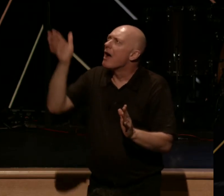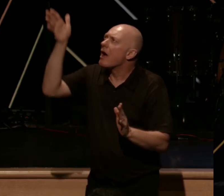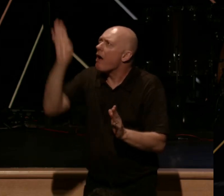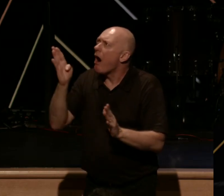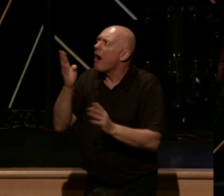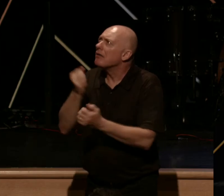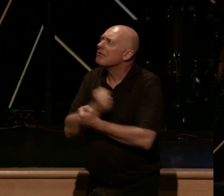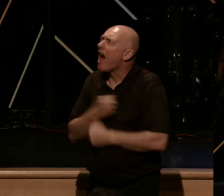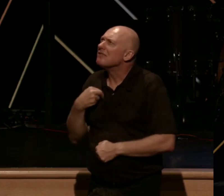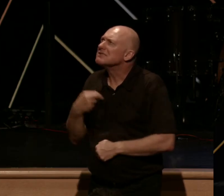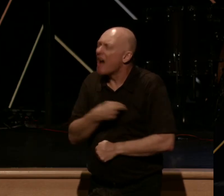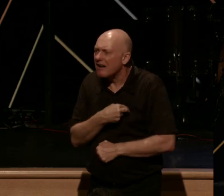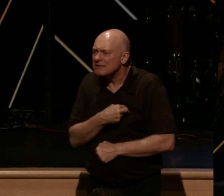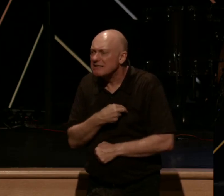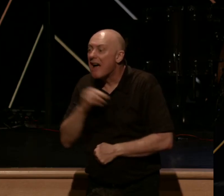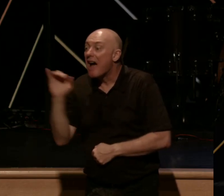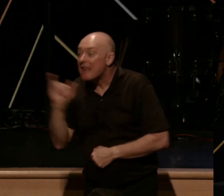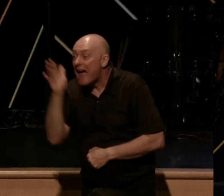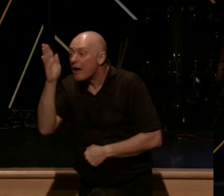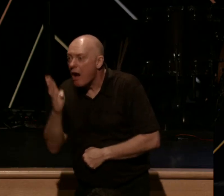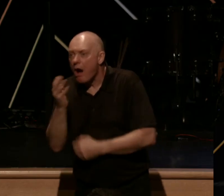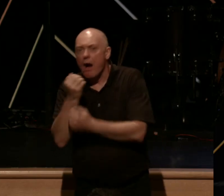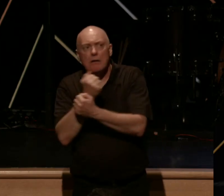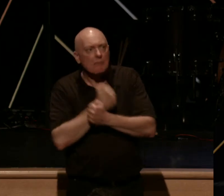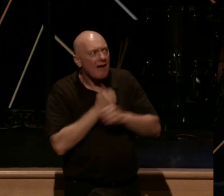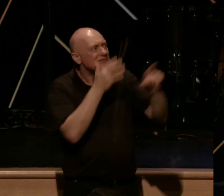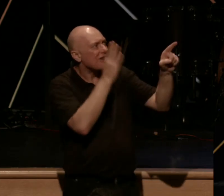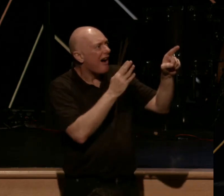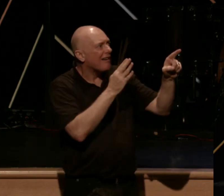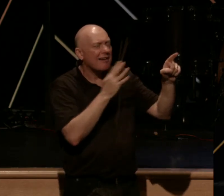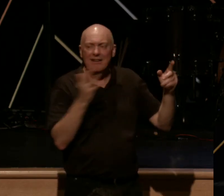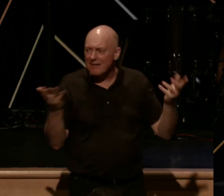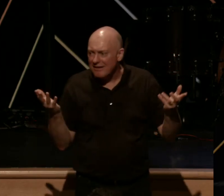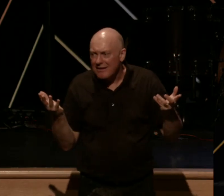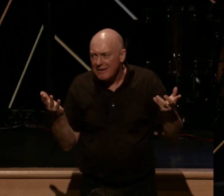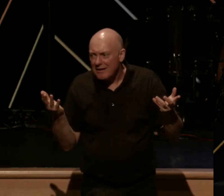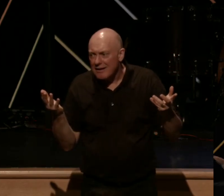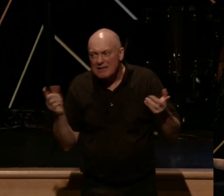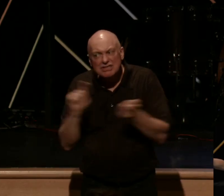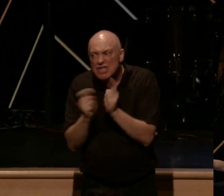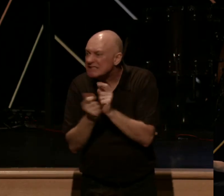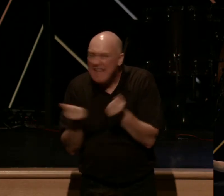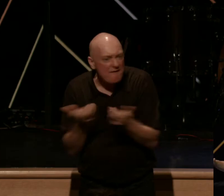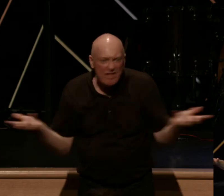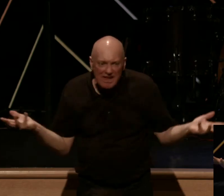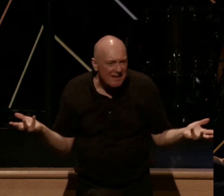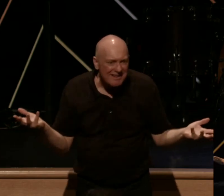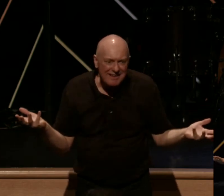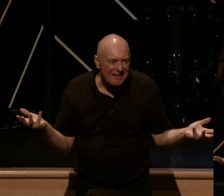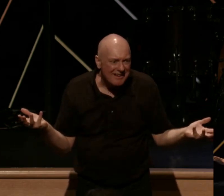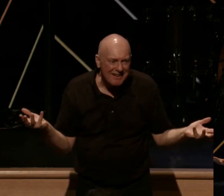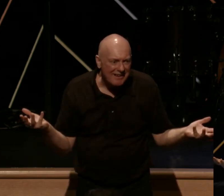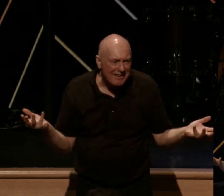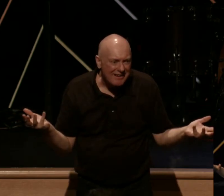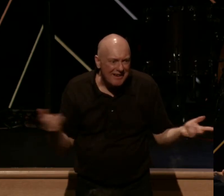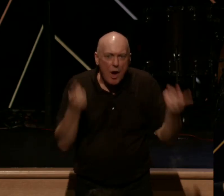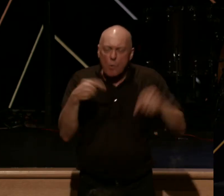us like God loves God, it changes everything. When we really begin to